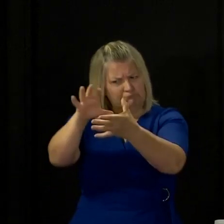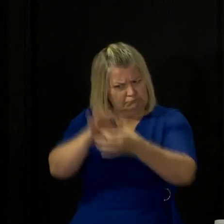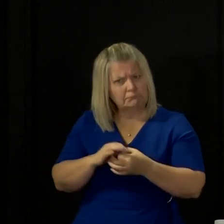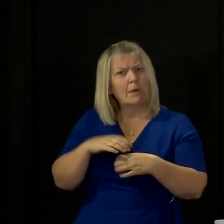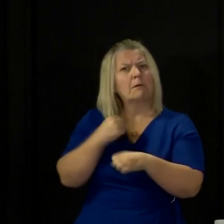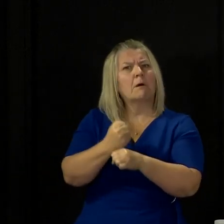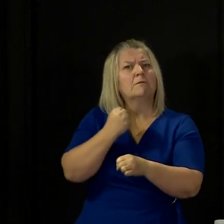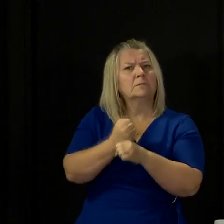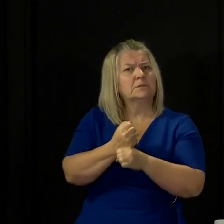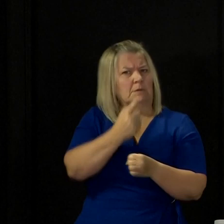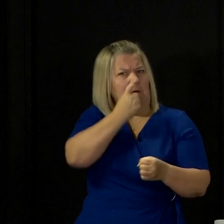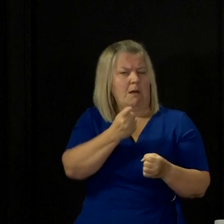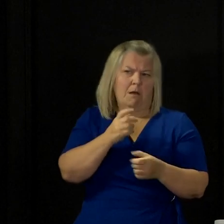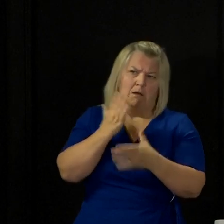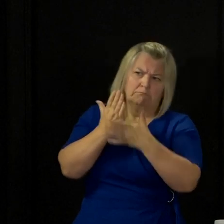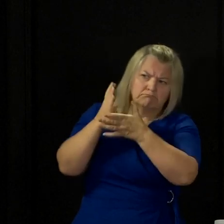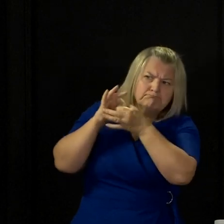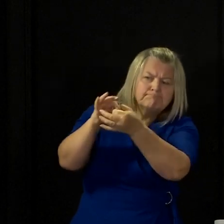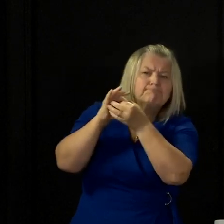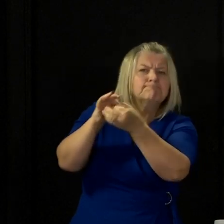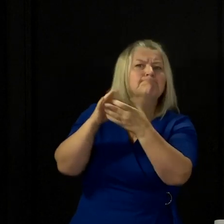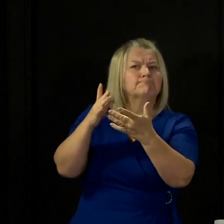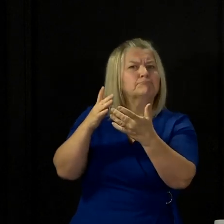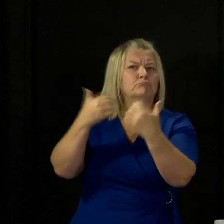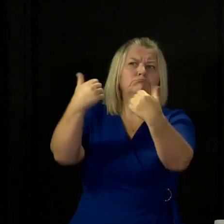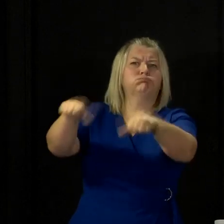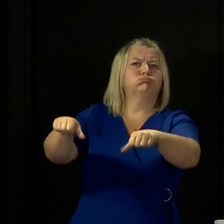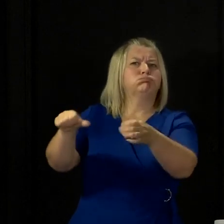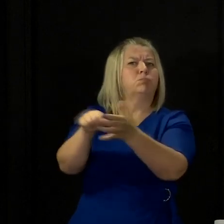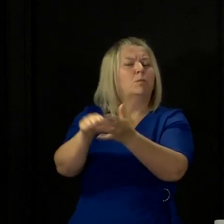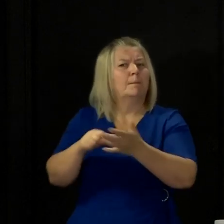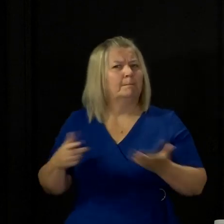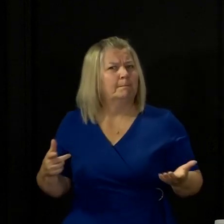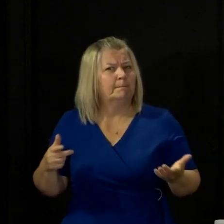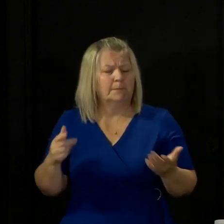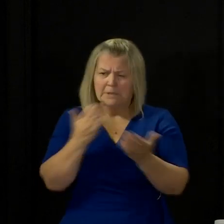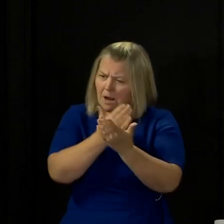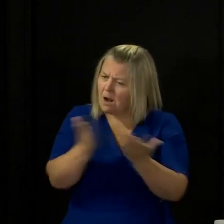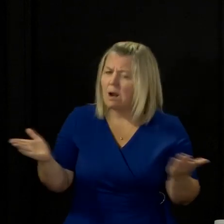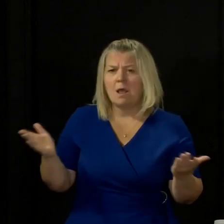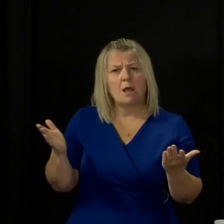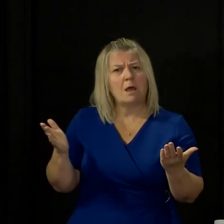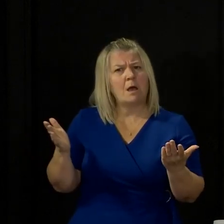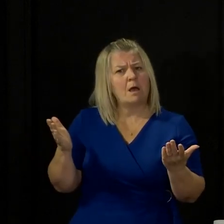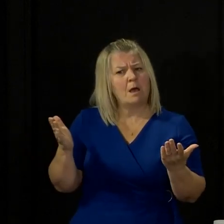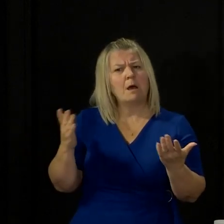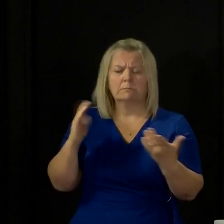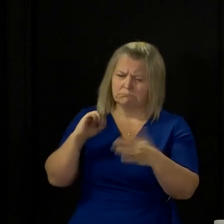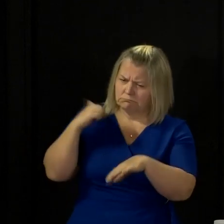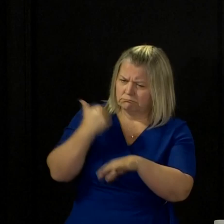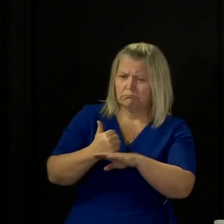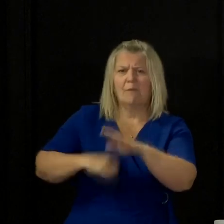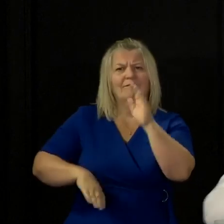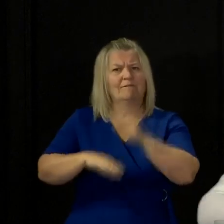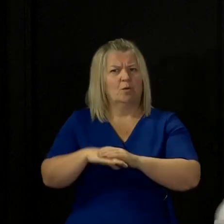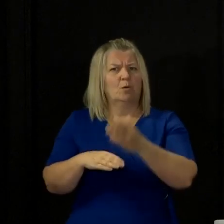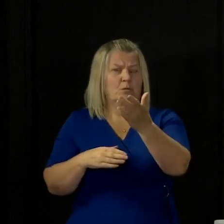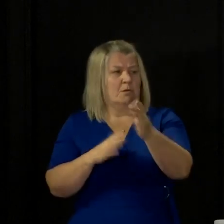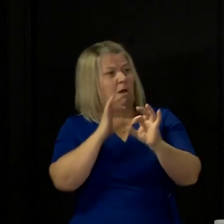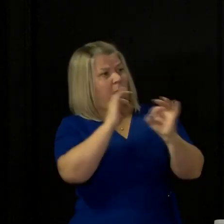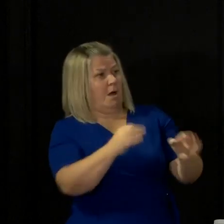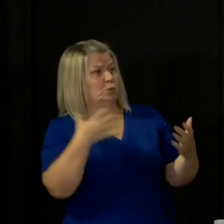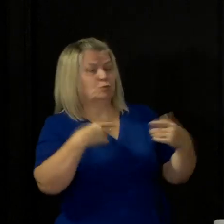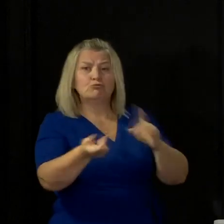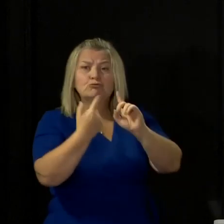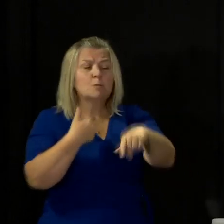Government and we will work with them to address them. But the policy intention is clear, as is our determination to see it implemented in full. But I'll the Health Secretary